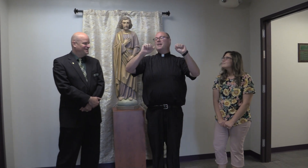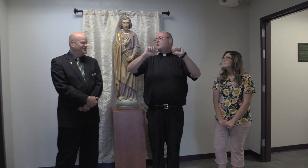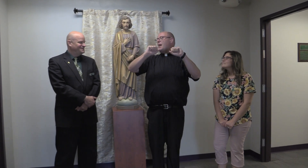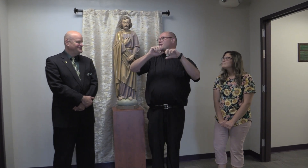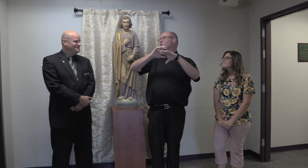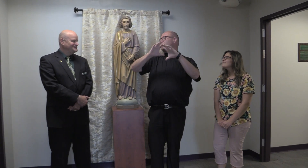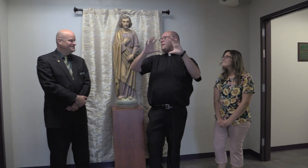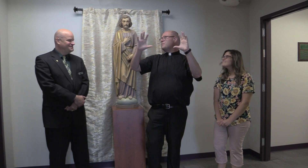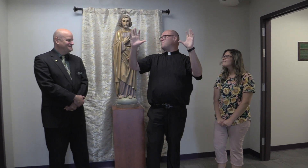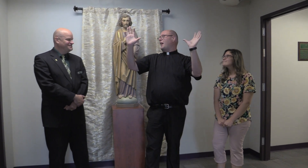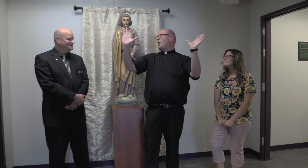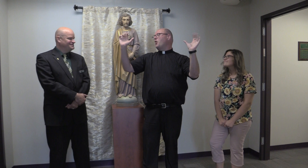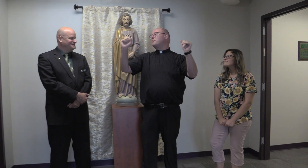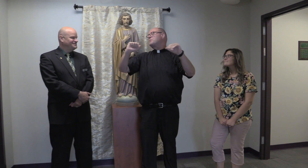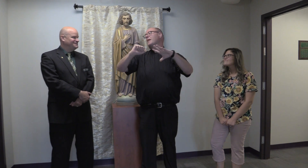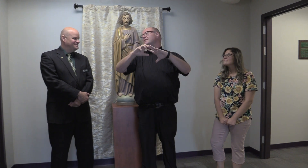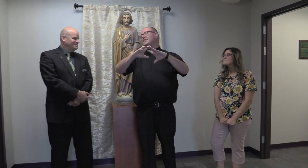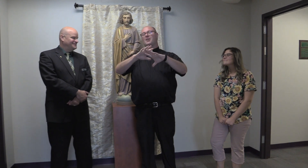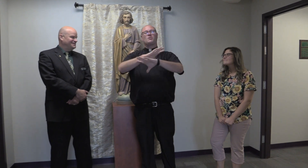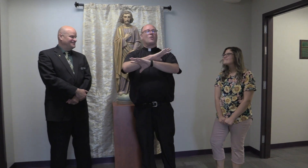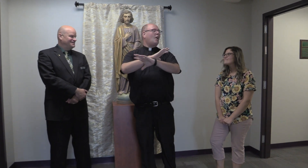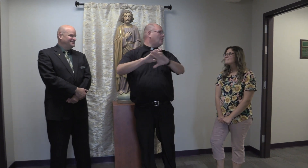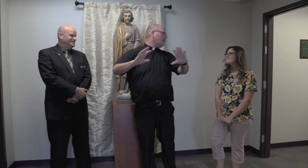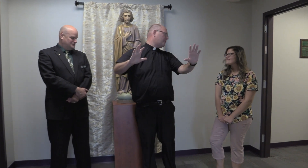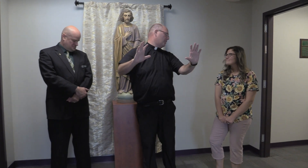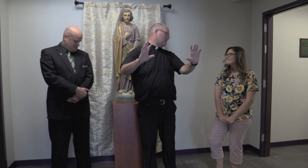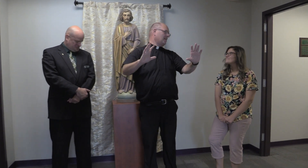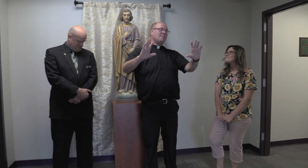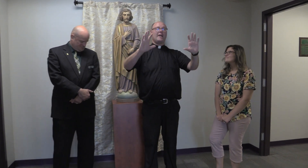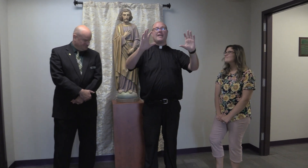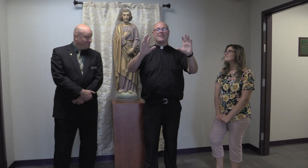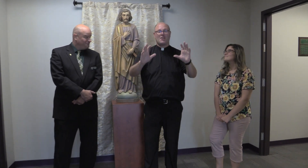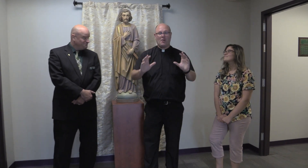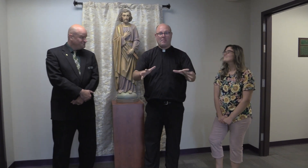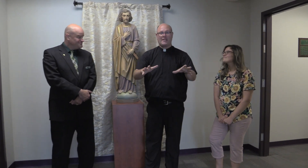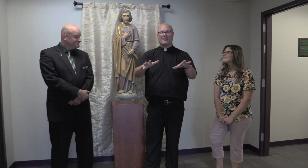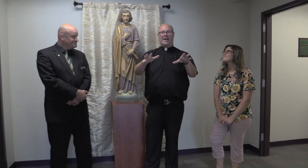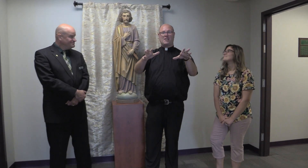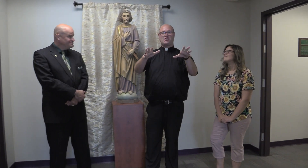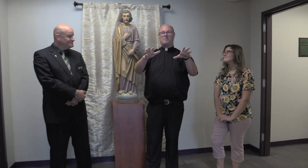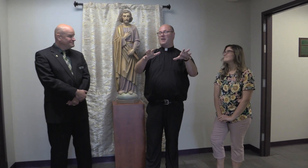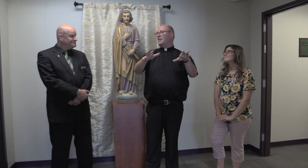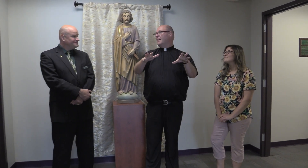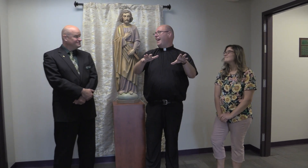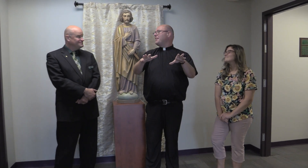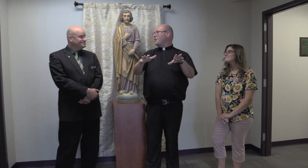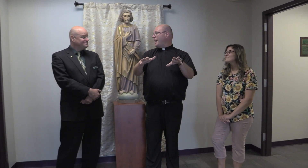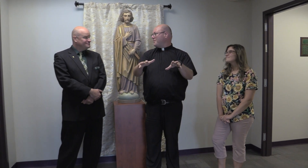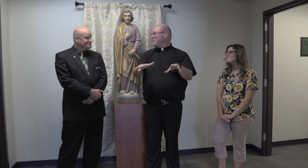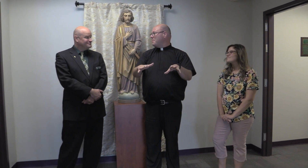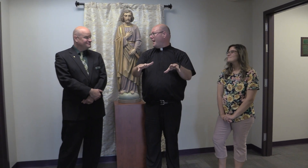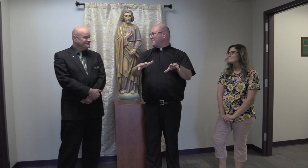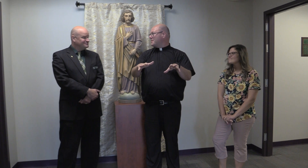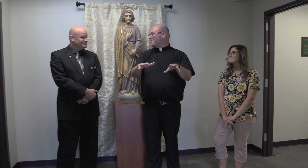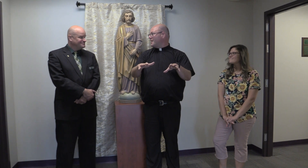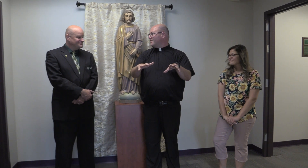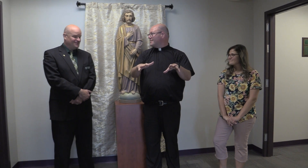dreams, my hopes, my desires were all fulfilled by getting to go up on the Glockenspiel, and they're having me back, Mr. Nichols.